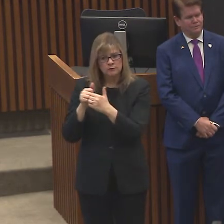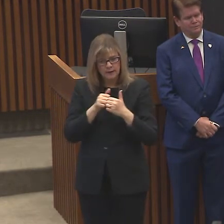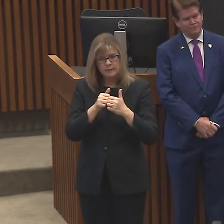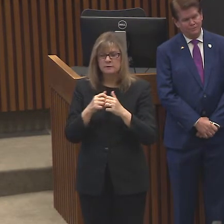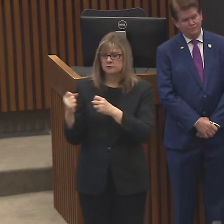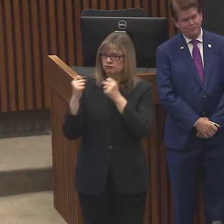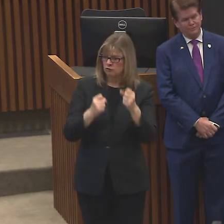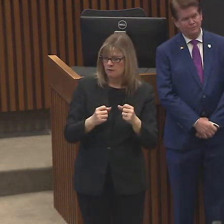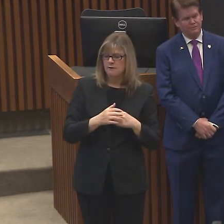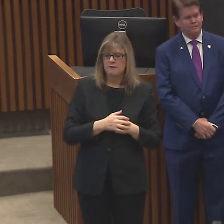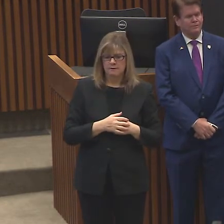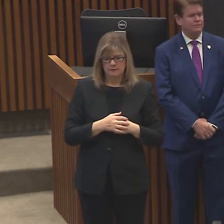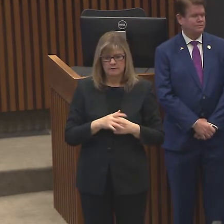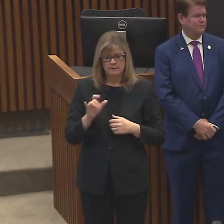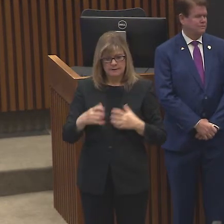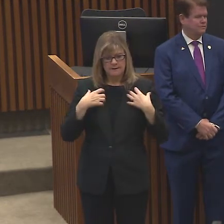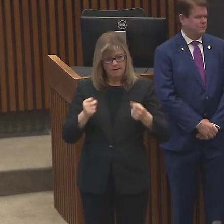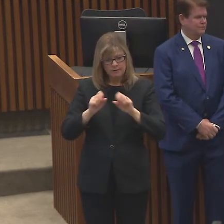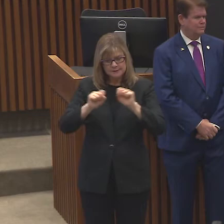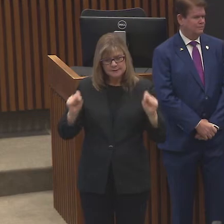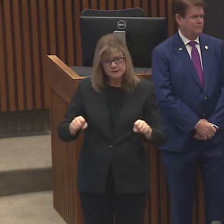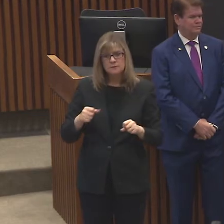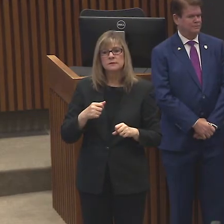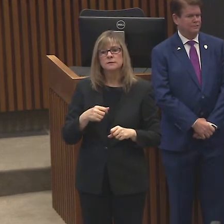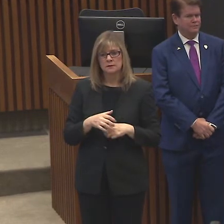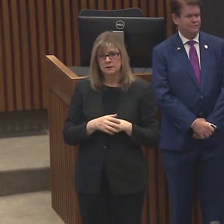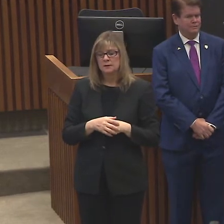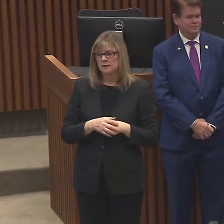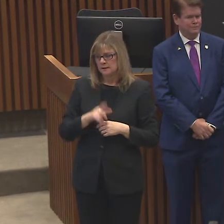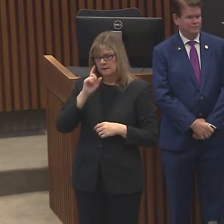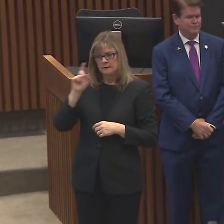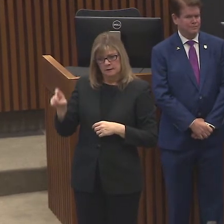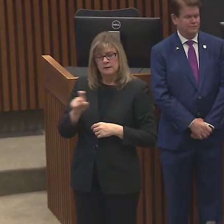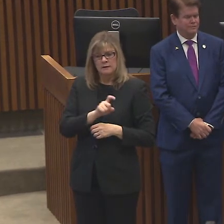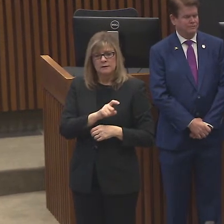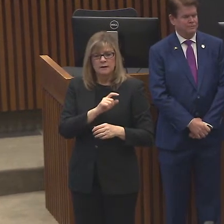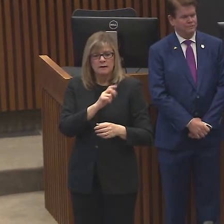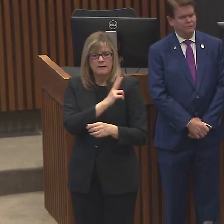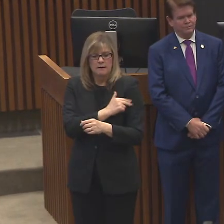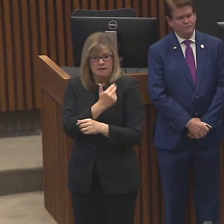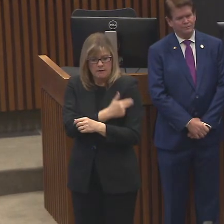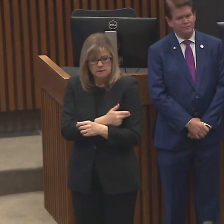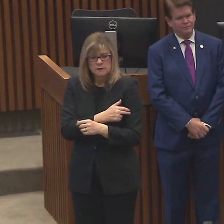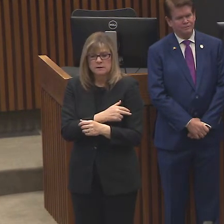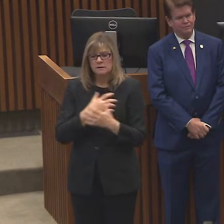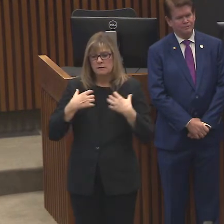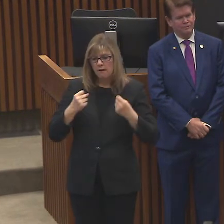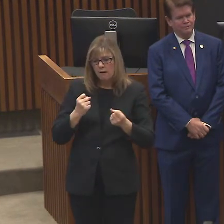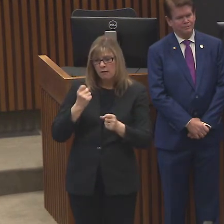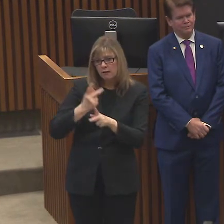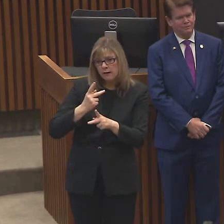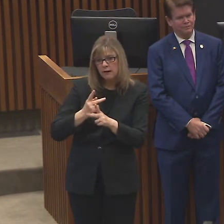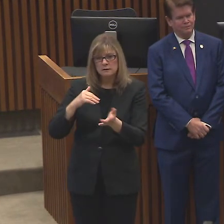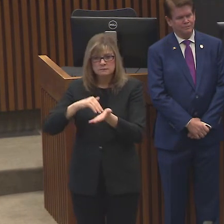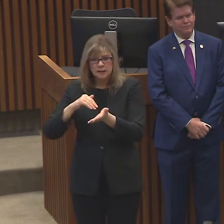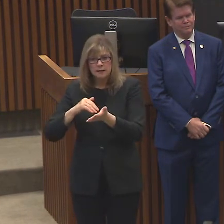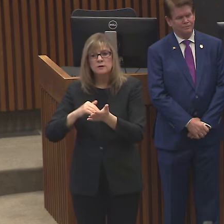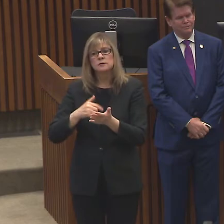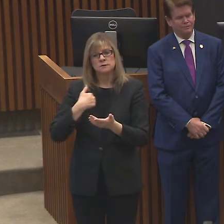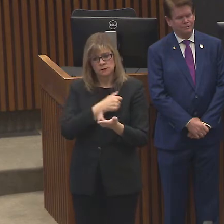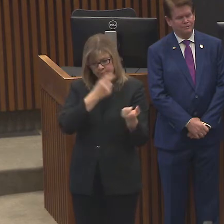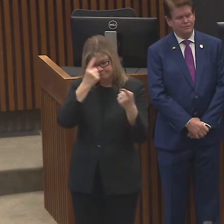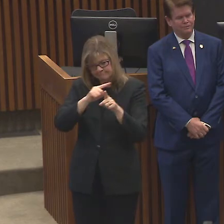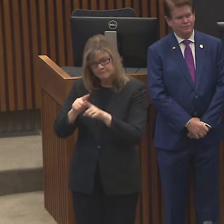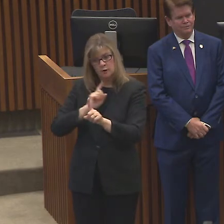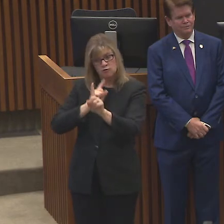hospital, but I have a university where we take care of patients and I can tell you that we're all working together. Our focus has been on taking care of the